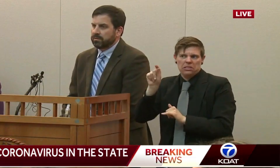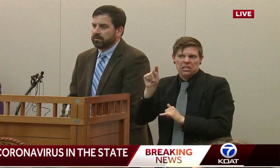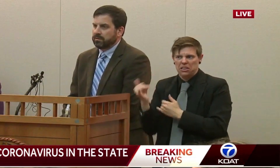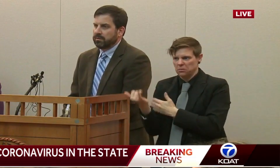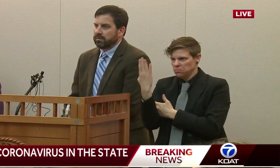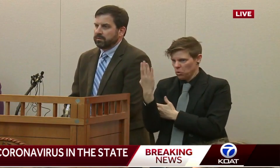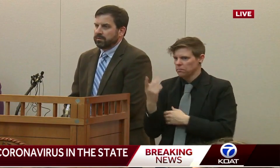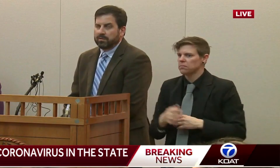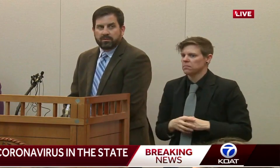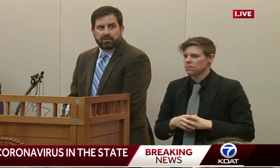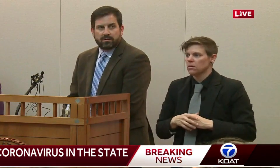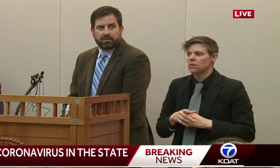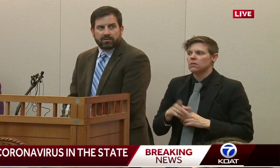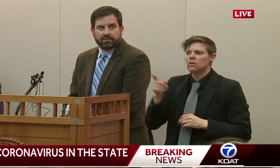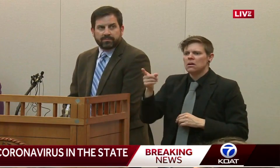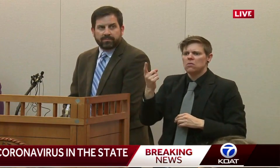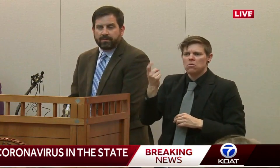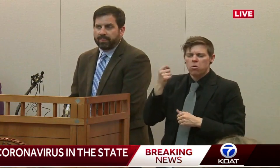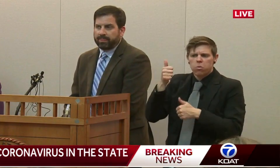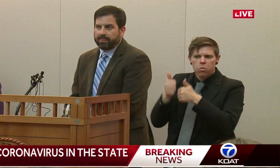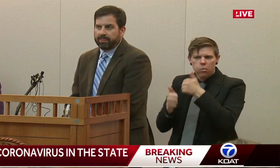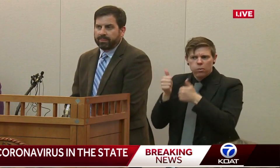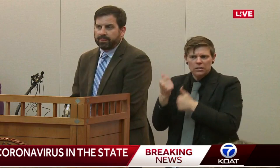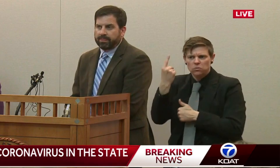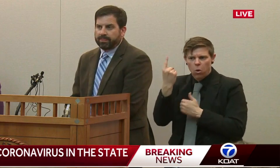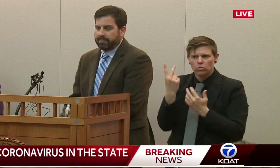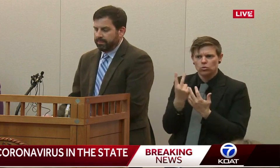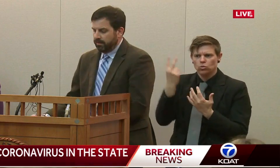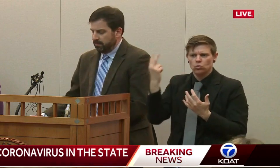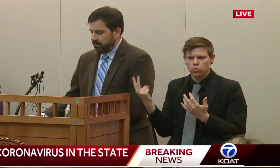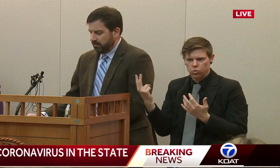hospitalized besides the 80-year-old one?